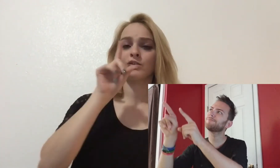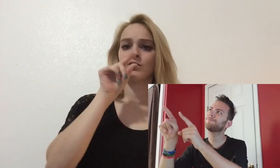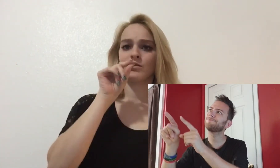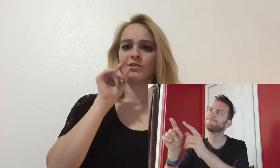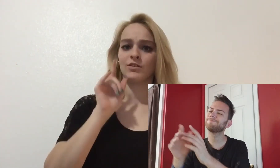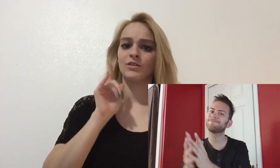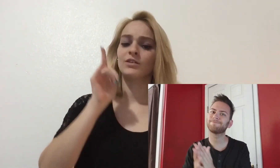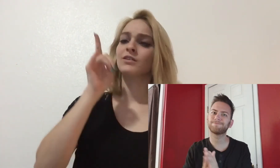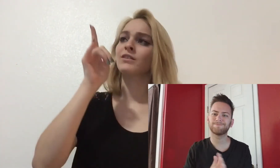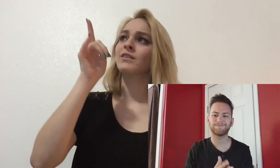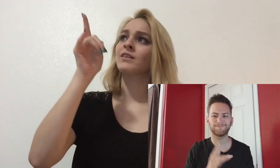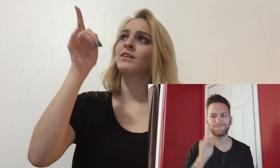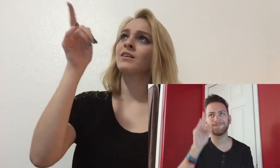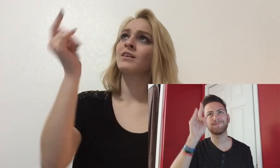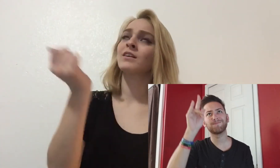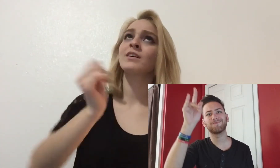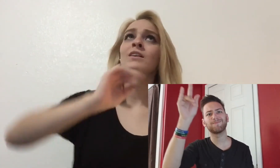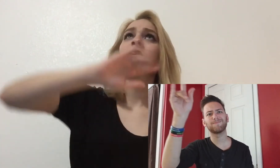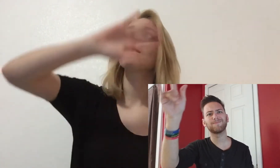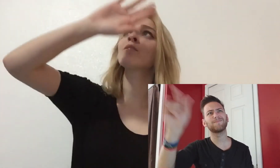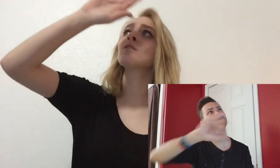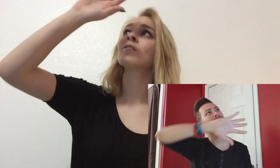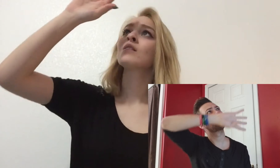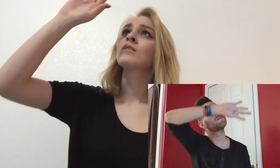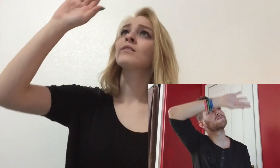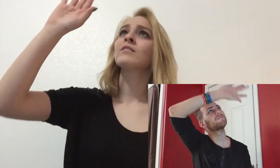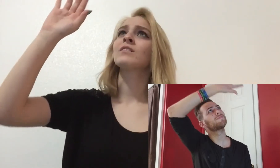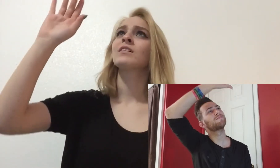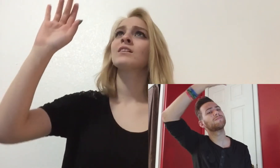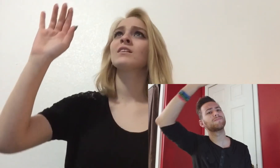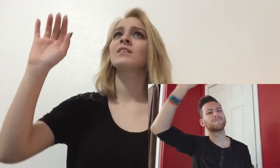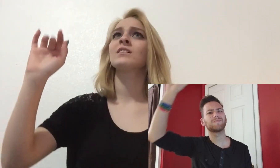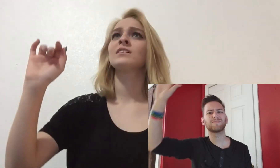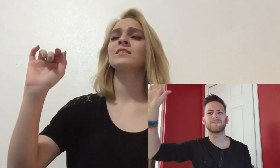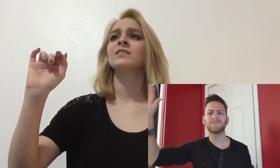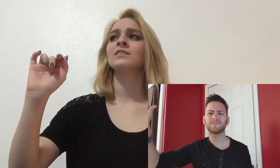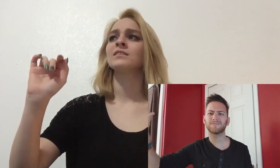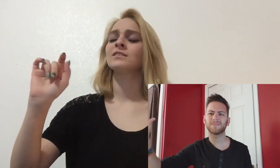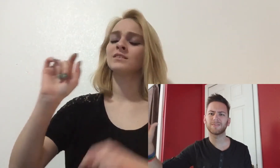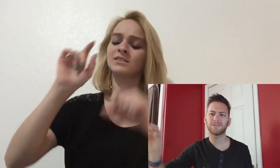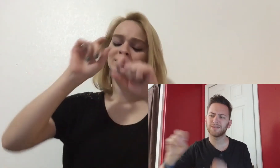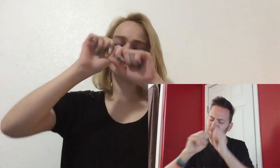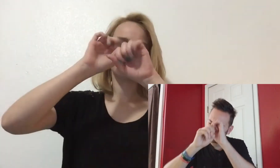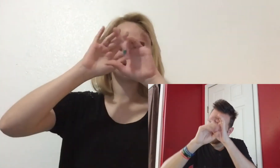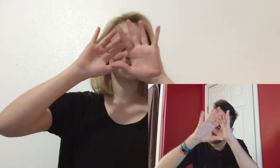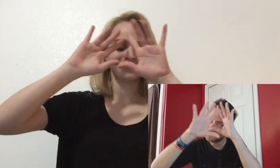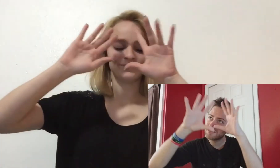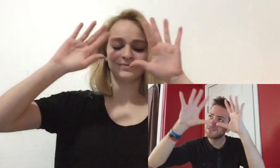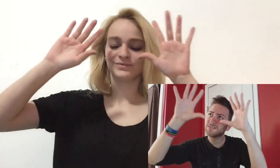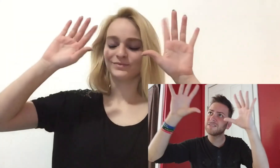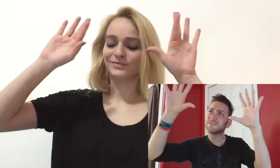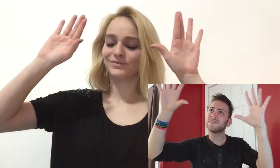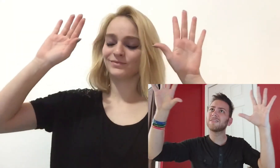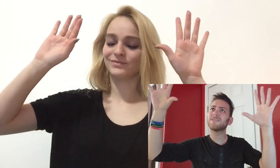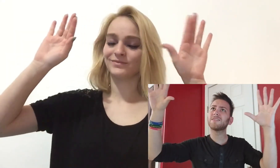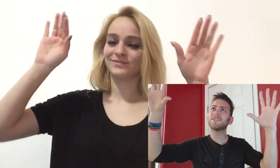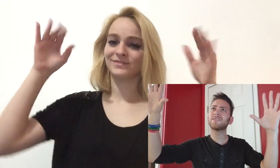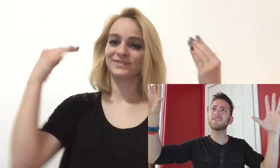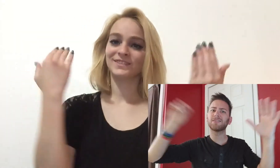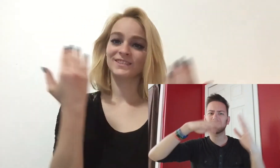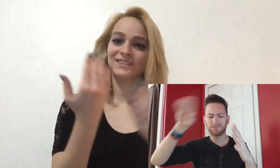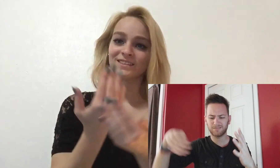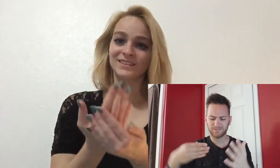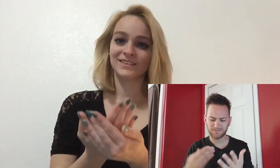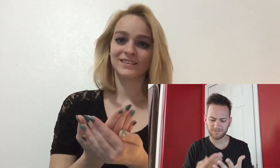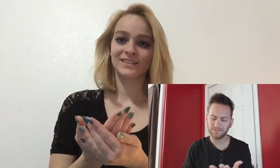Birds fly over the rainbow, why